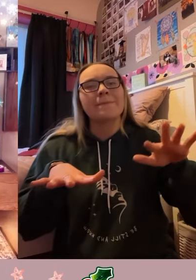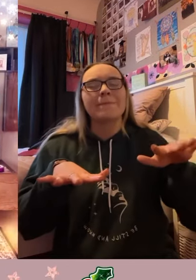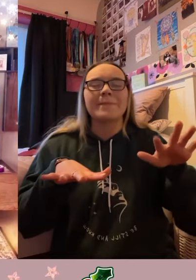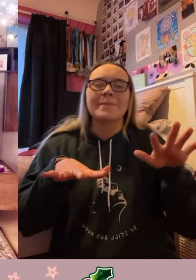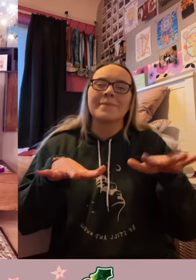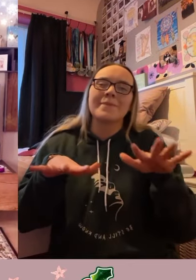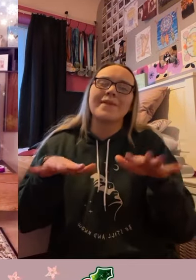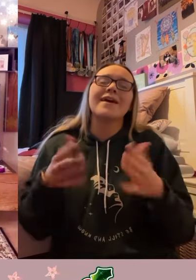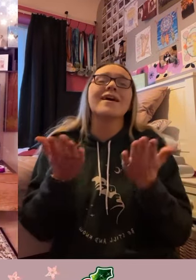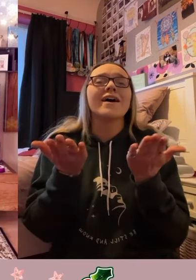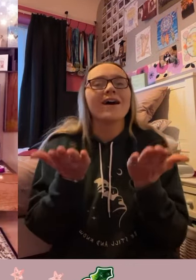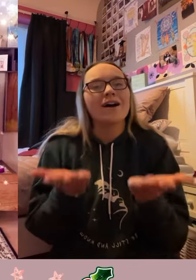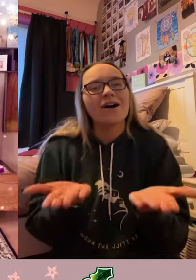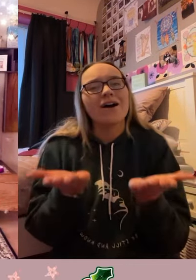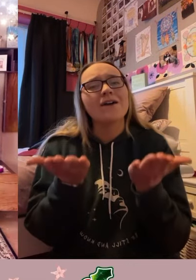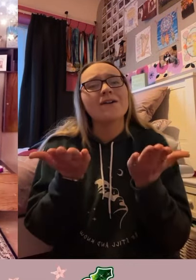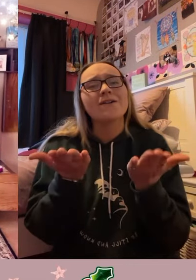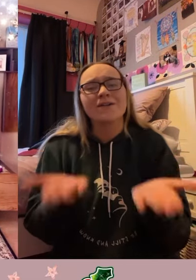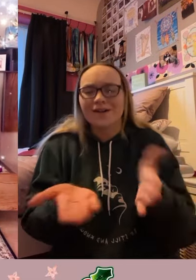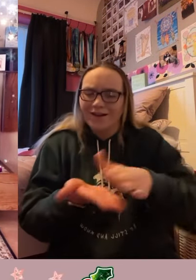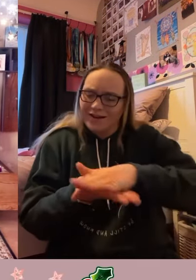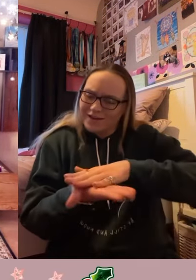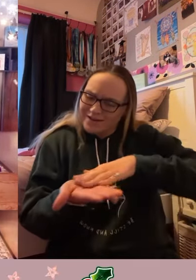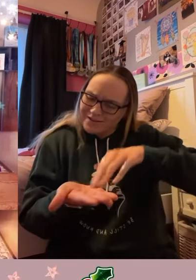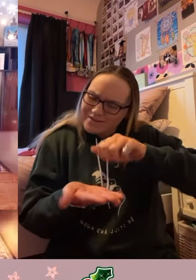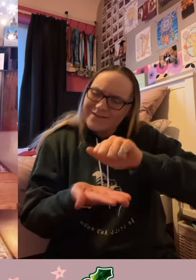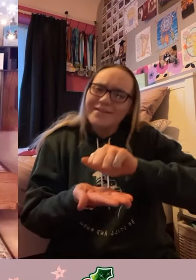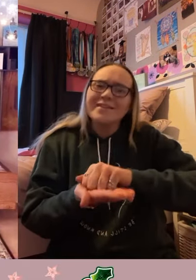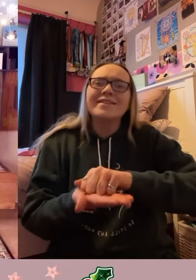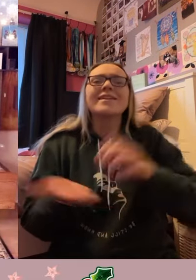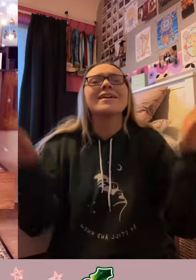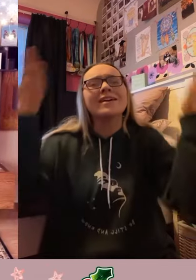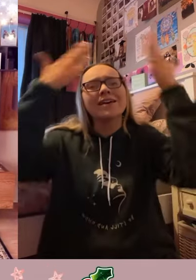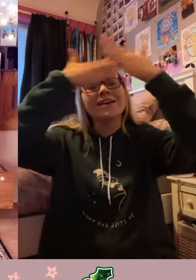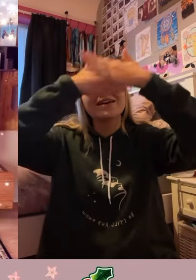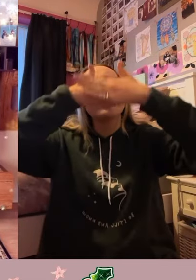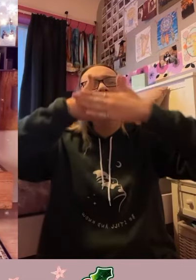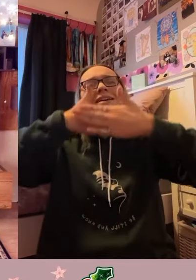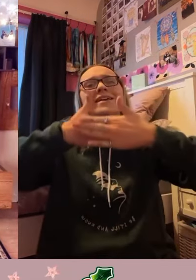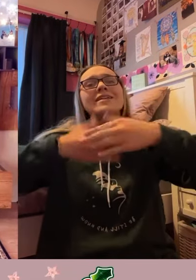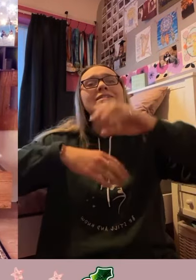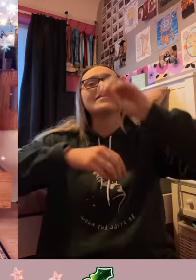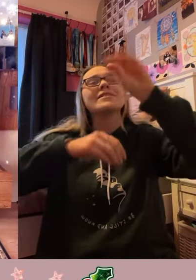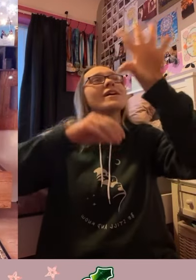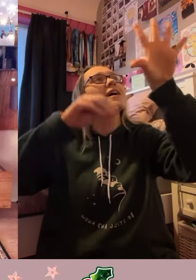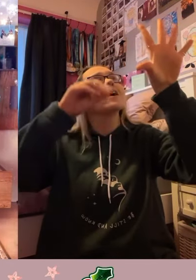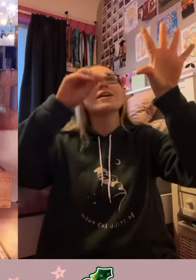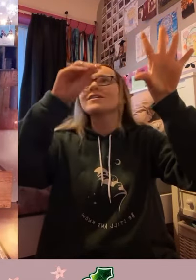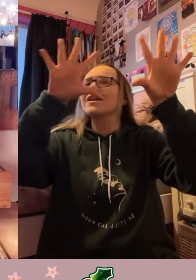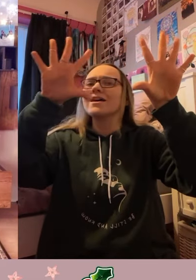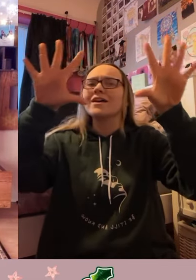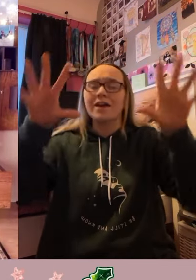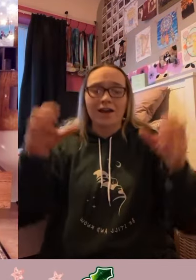Oh, holy night, the stars are brightly